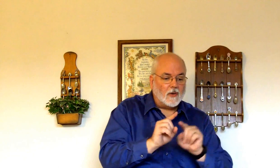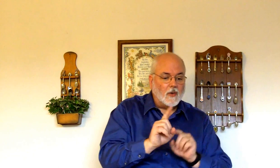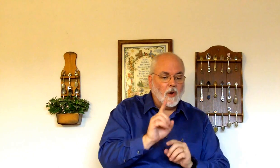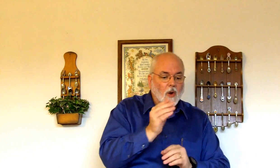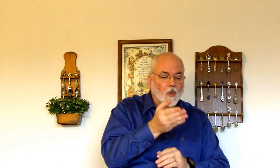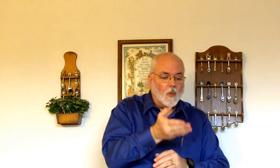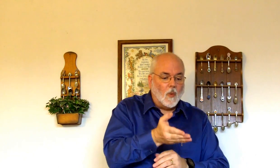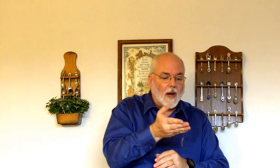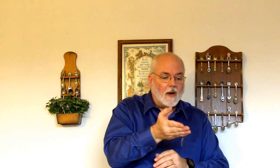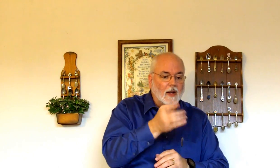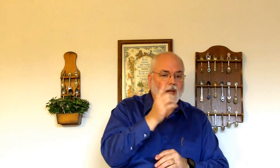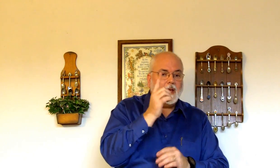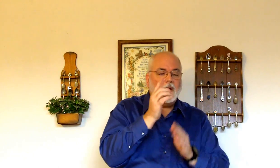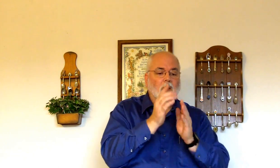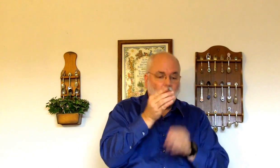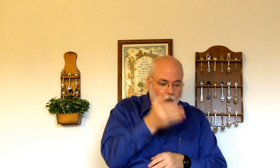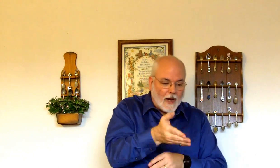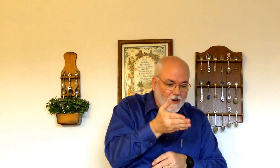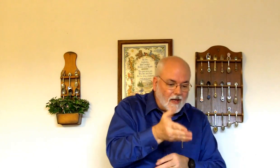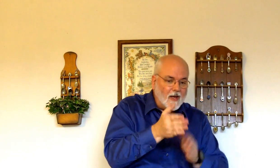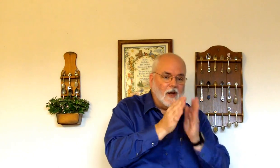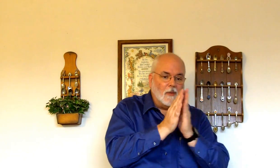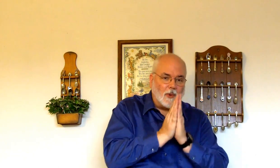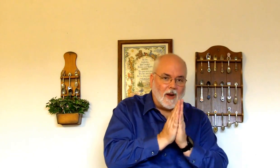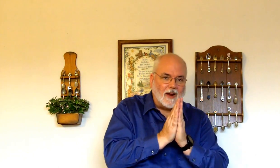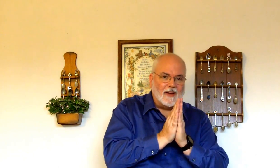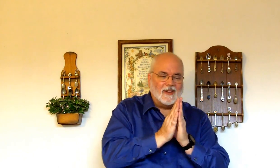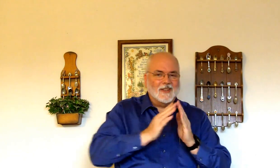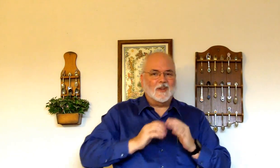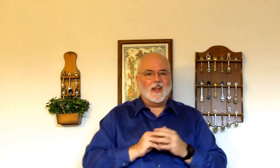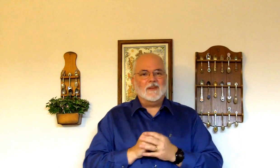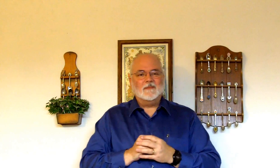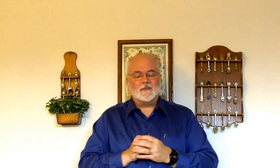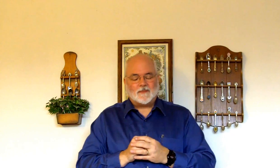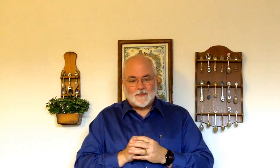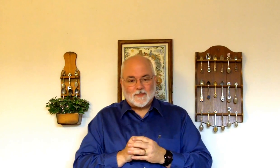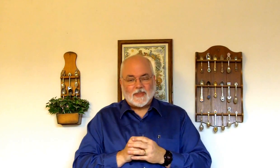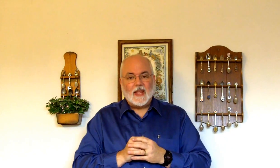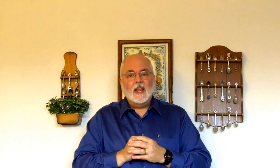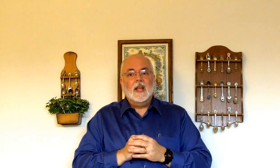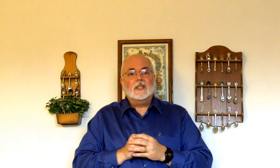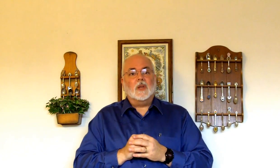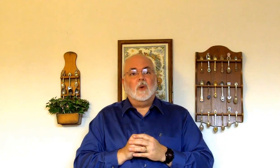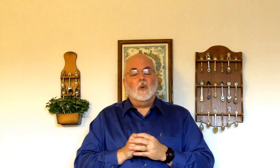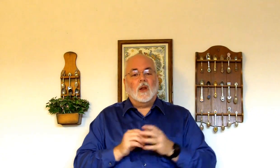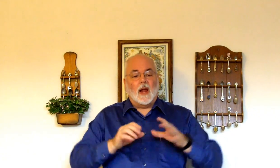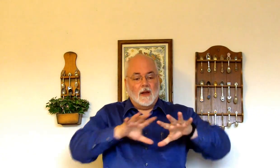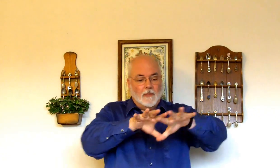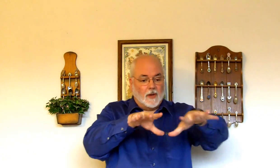where he prayed. Okay. So, I built